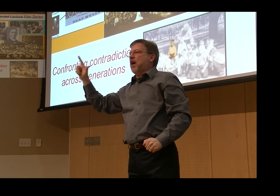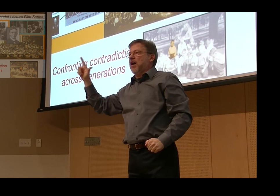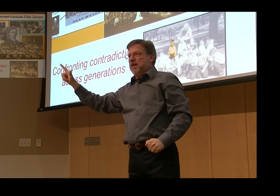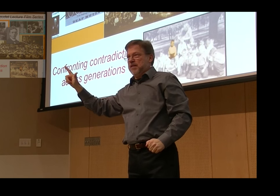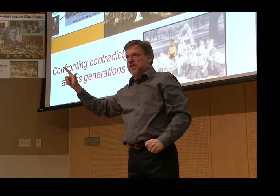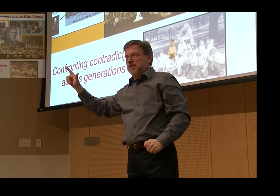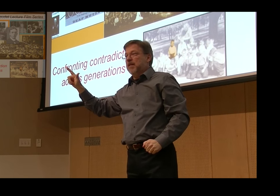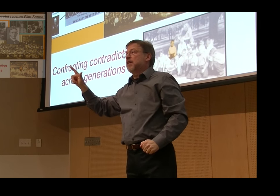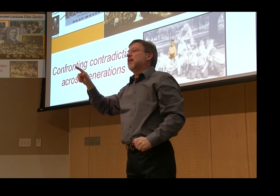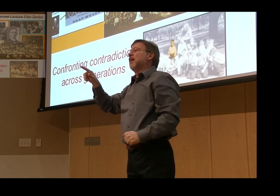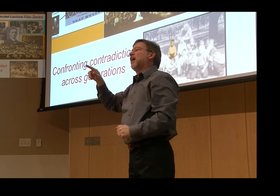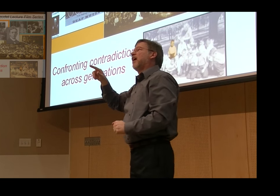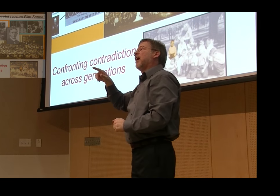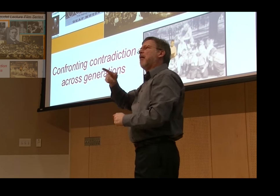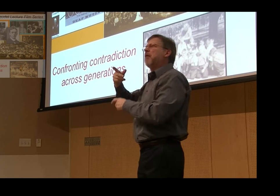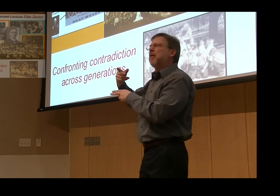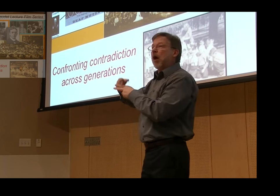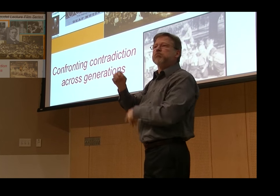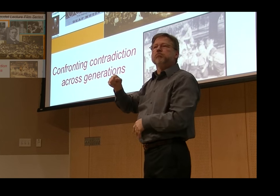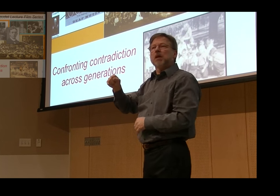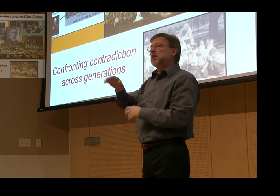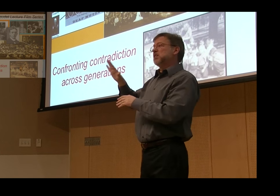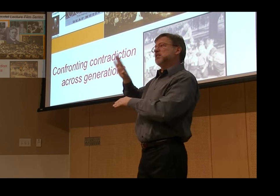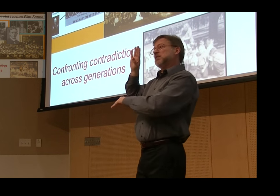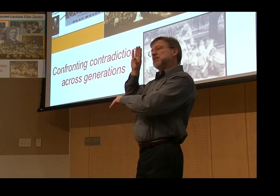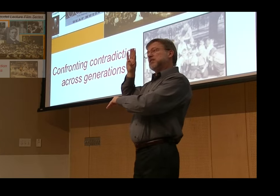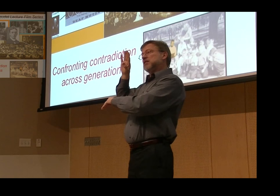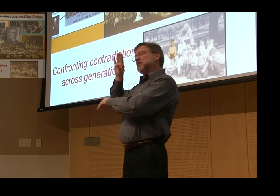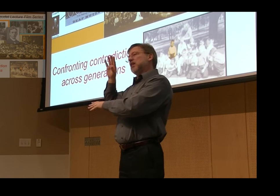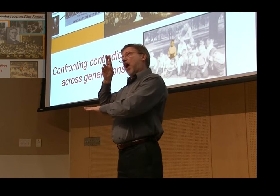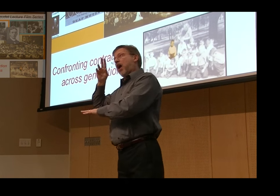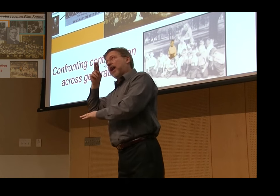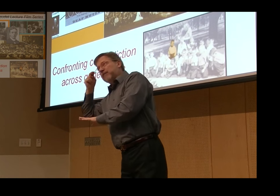you look at the person under him who has a hat, that person is Marshall.